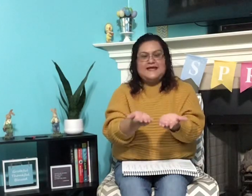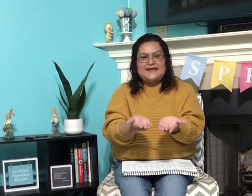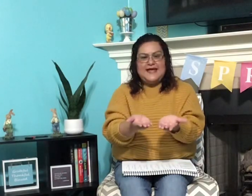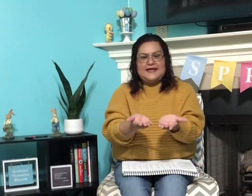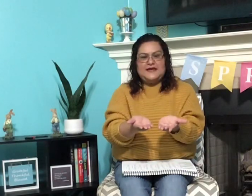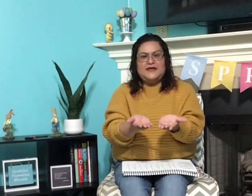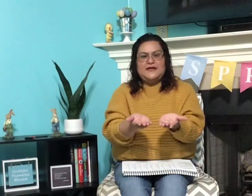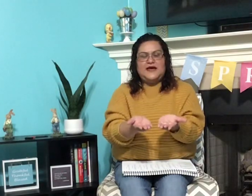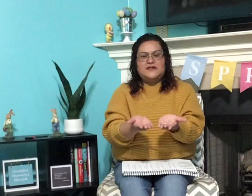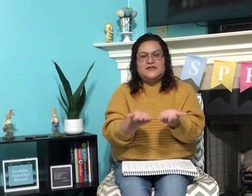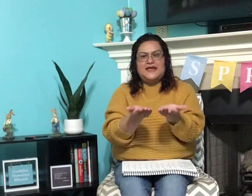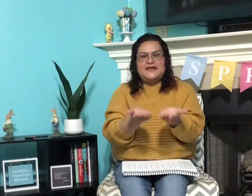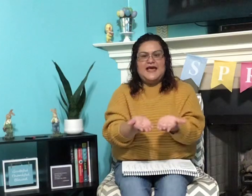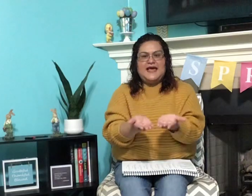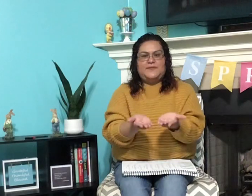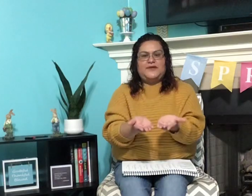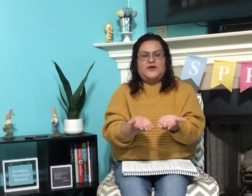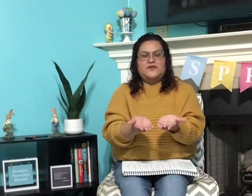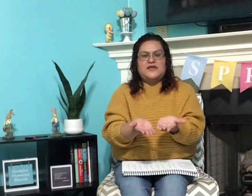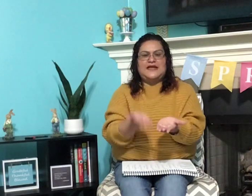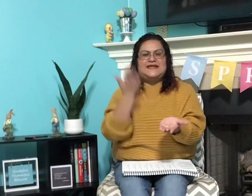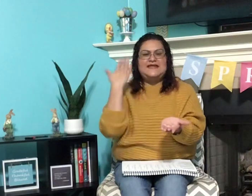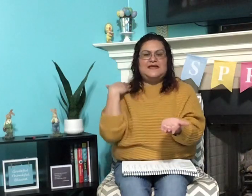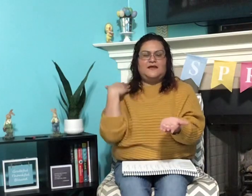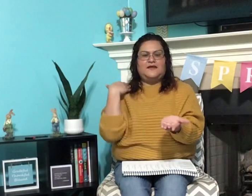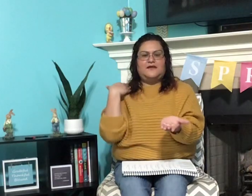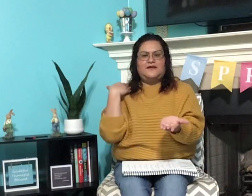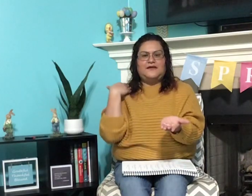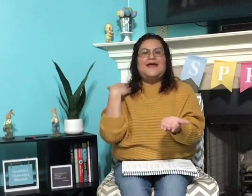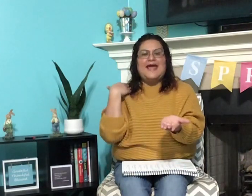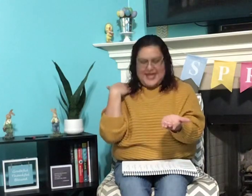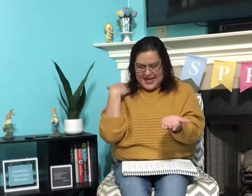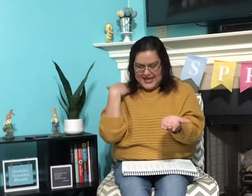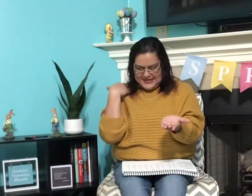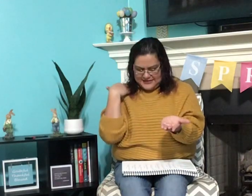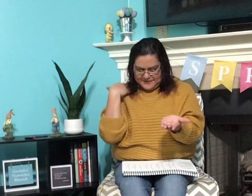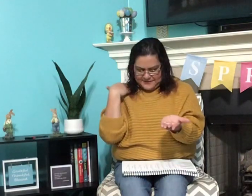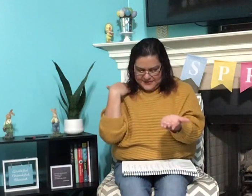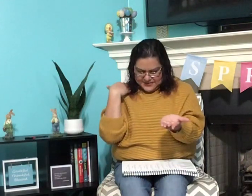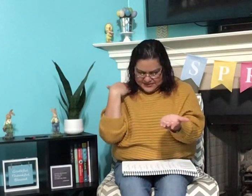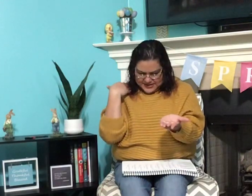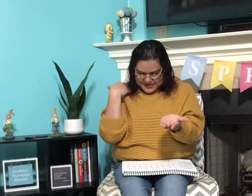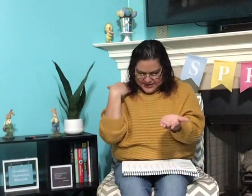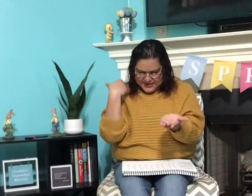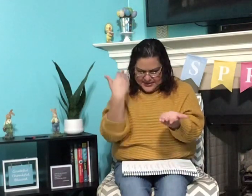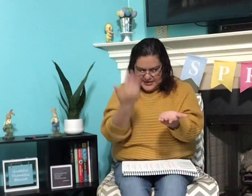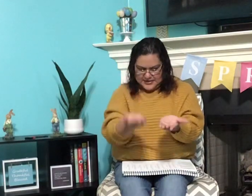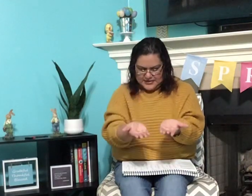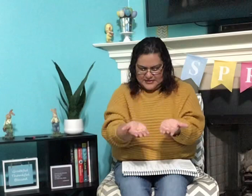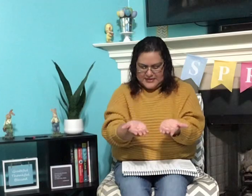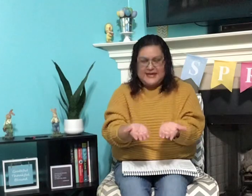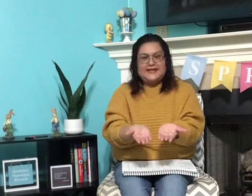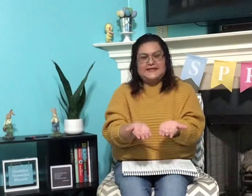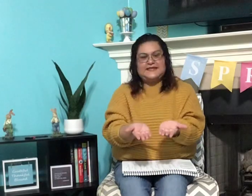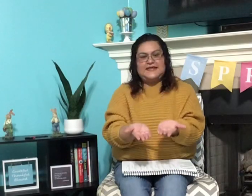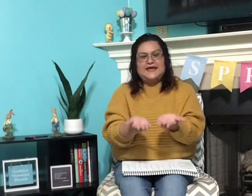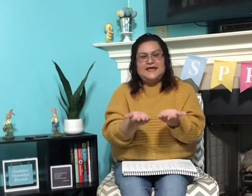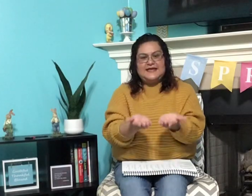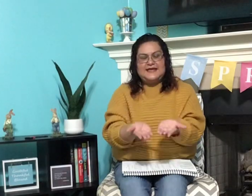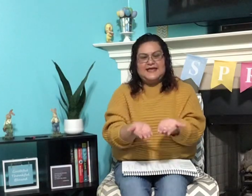ned. Now say ned, but don't say n. Ed. Say kit, kit.